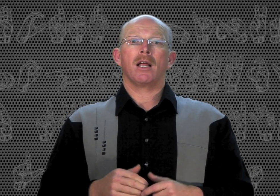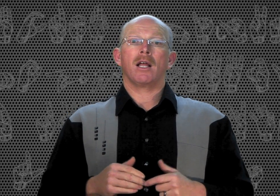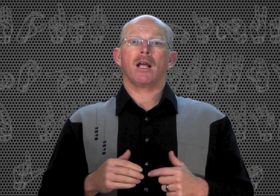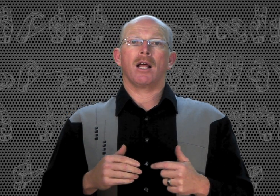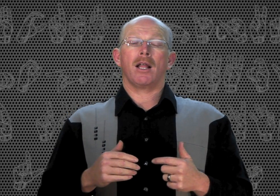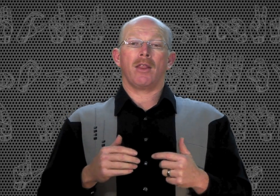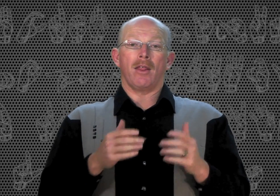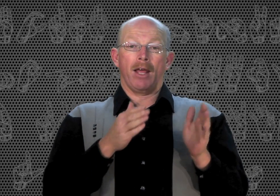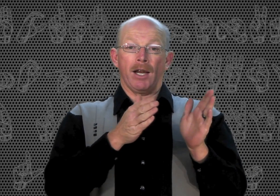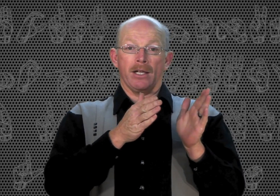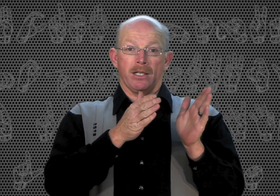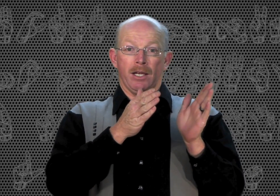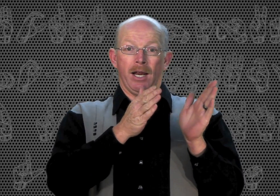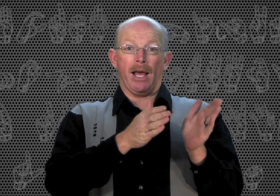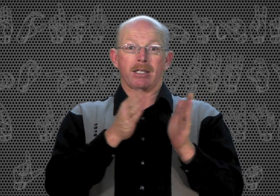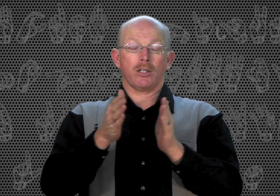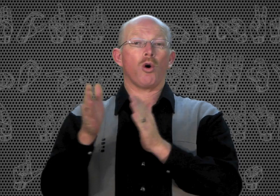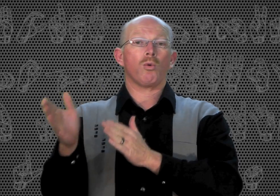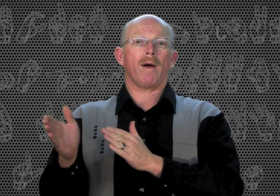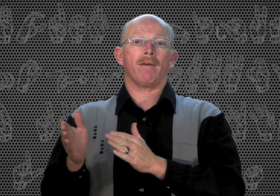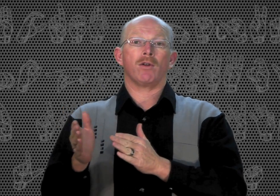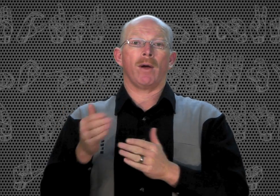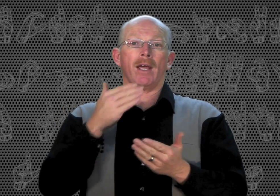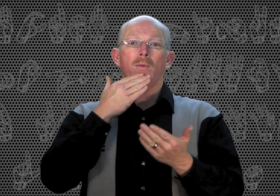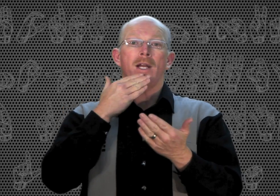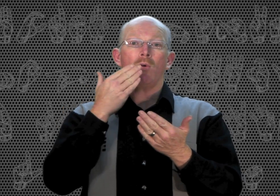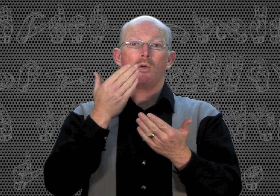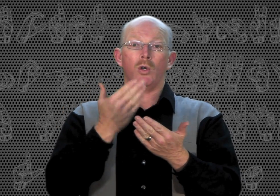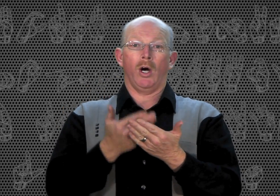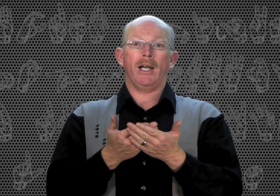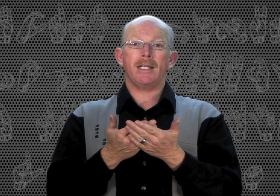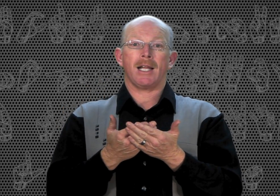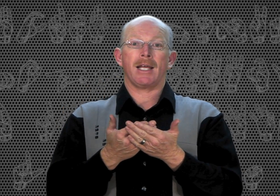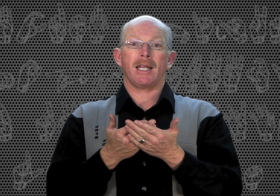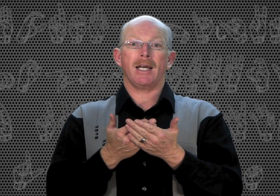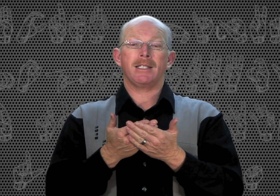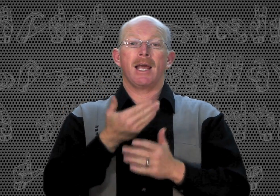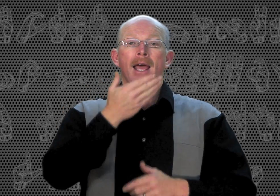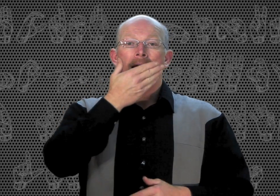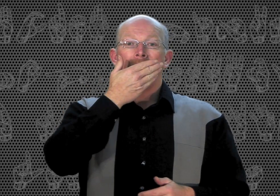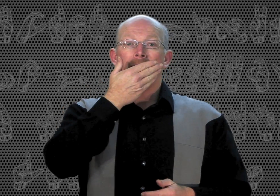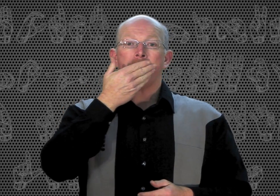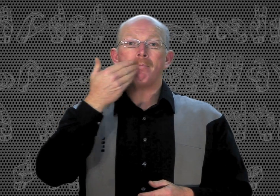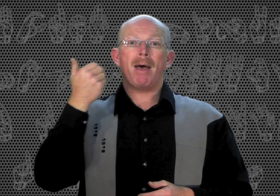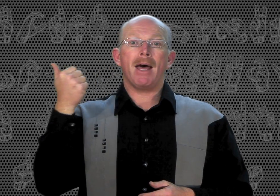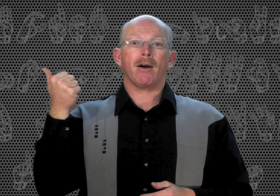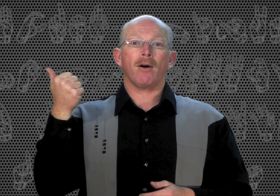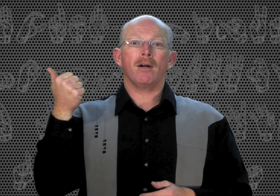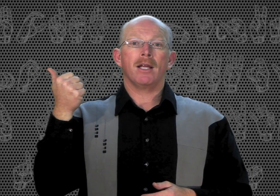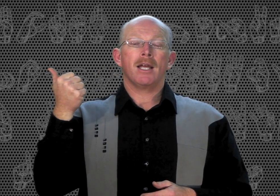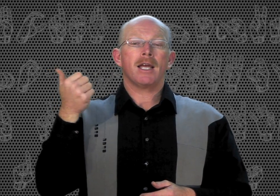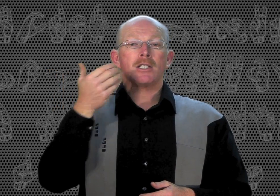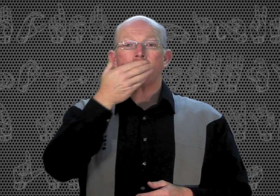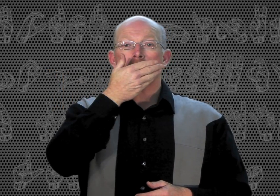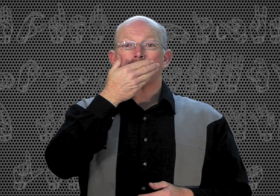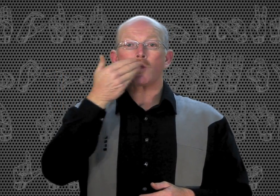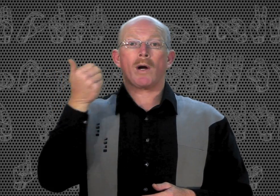it has its own way of doing it. We know good is like this, and then better is just straight